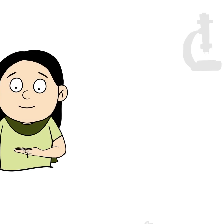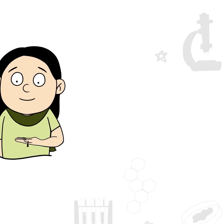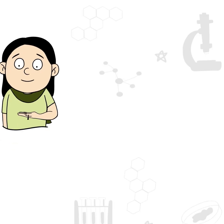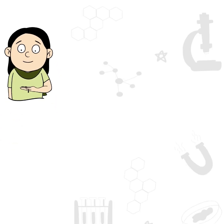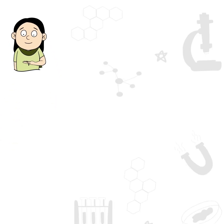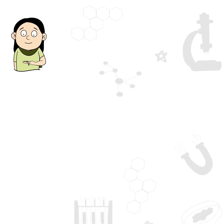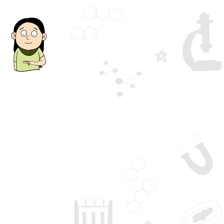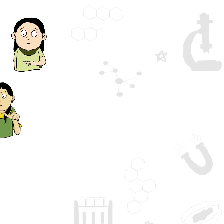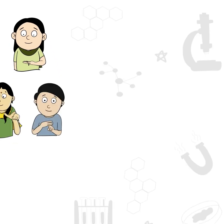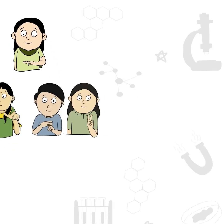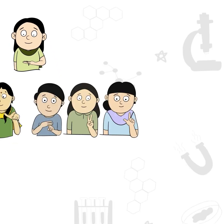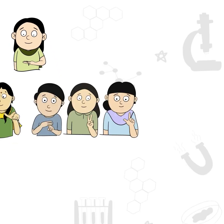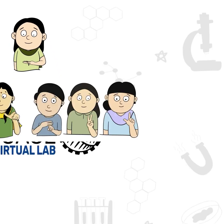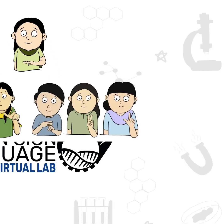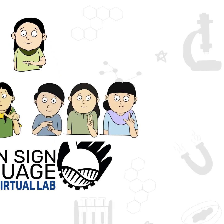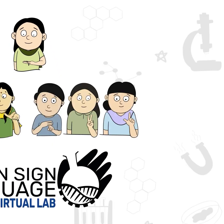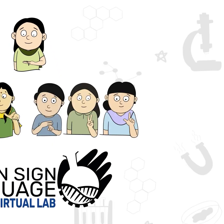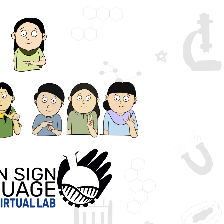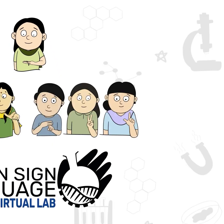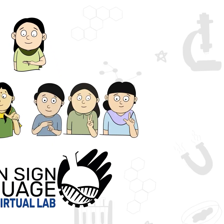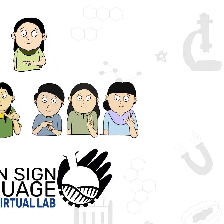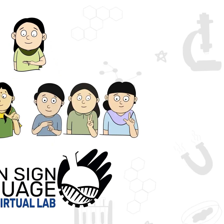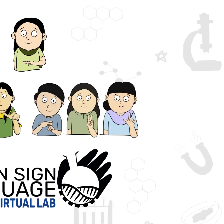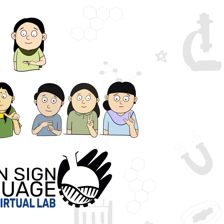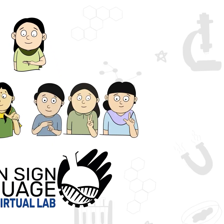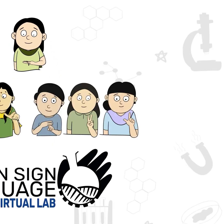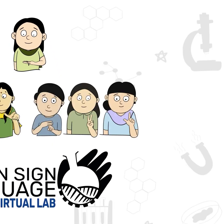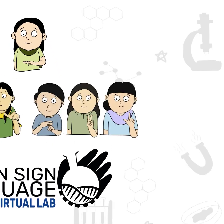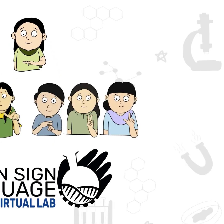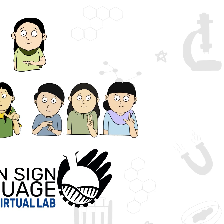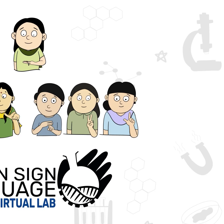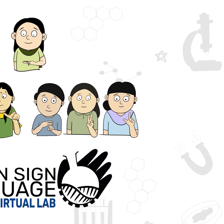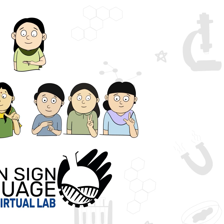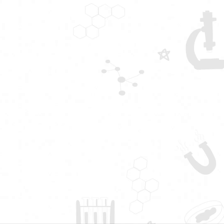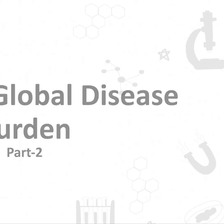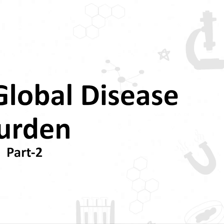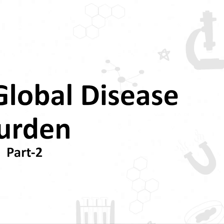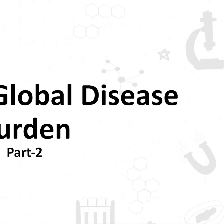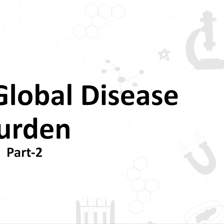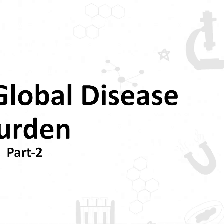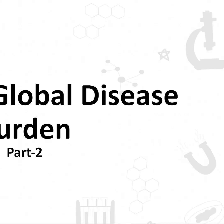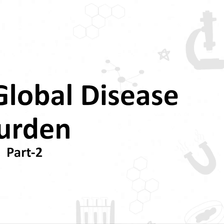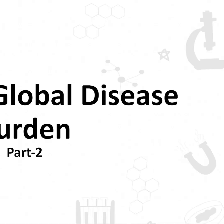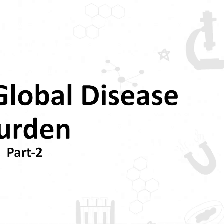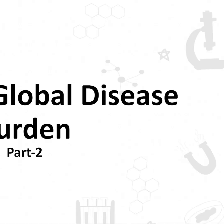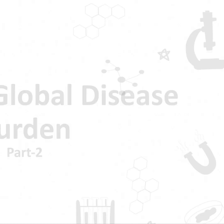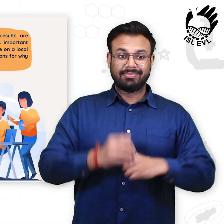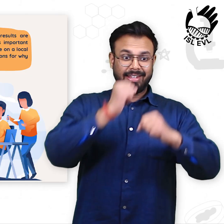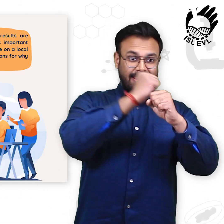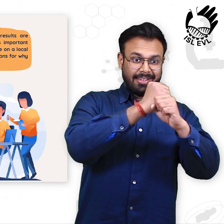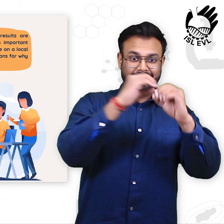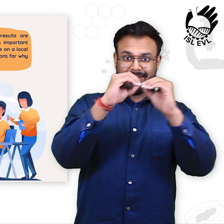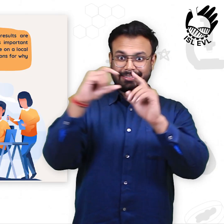Welcome to ISL Enabled Virtual Lab of CSIR. Comic on Global